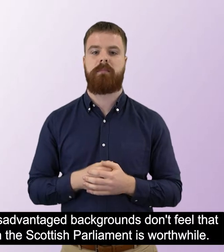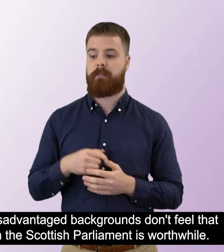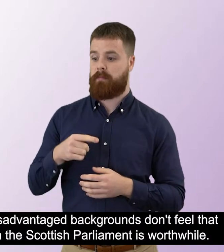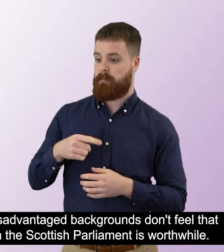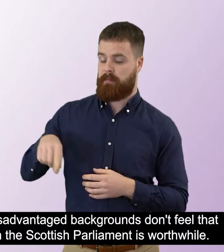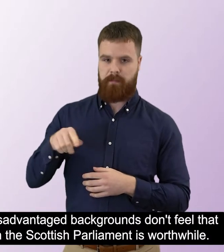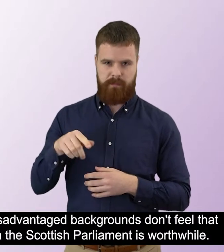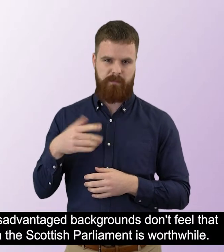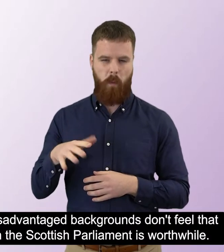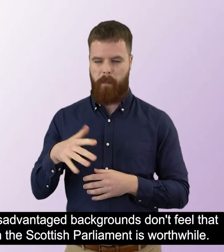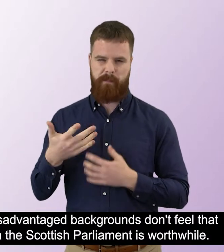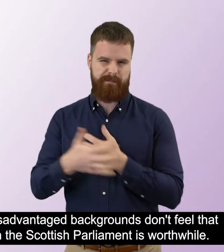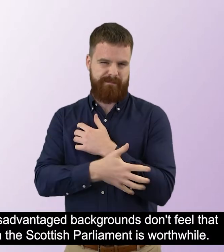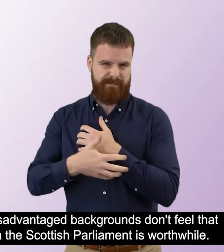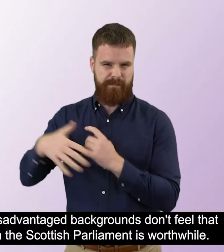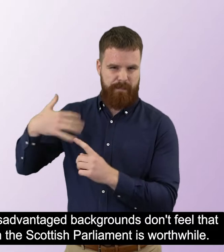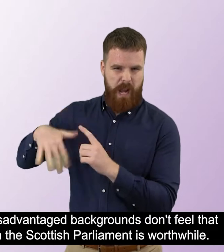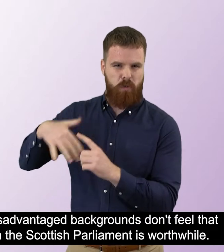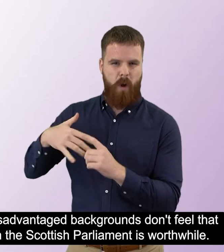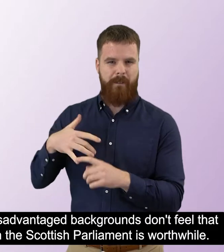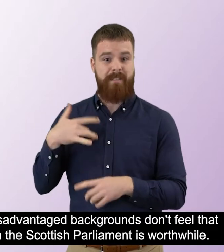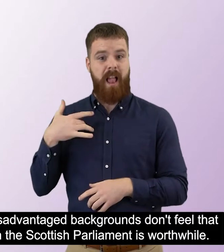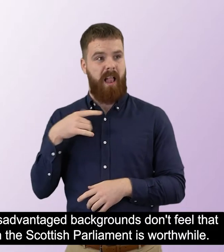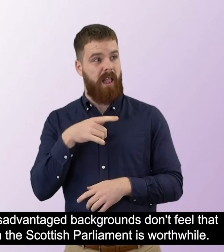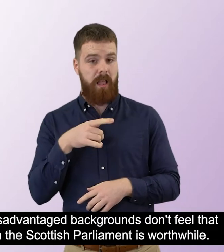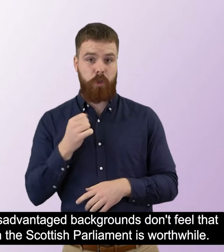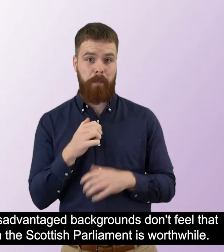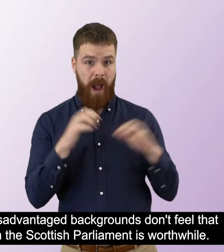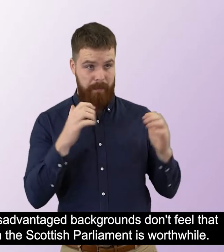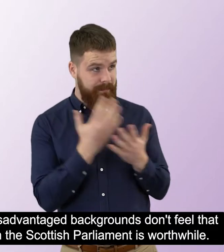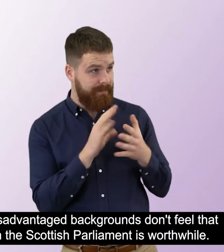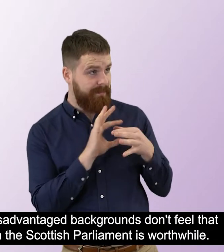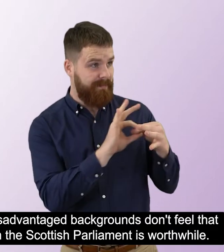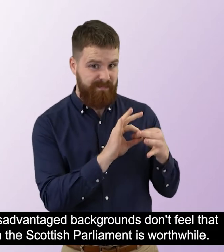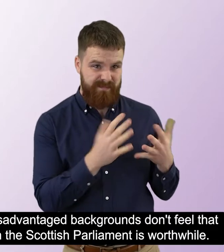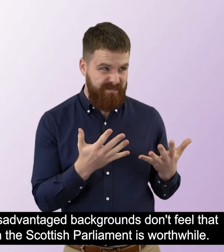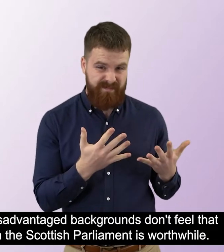People from disadvantaged backgrounds don't feel that engaging with the Scottish Parliament is worthwhile.